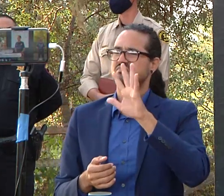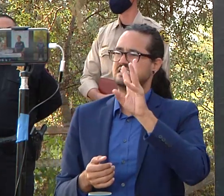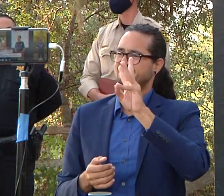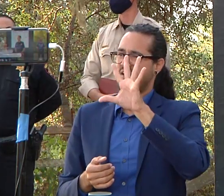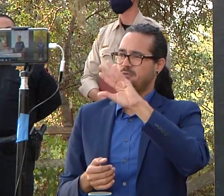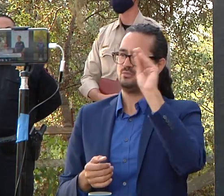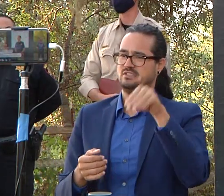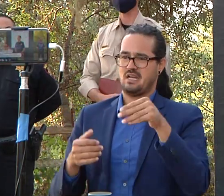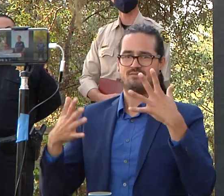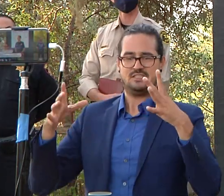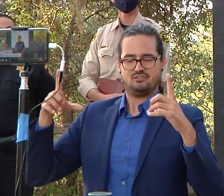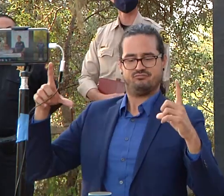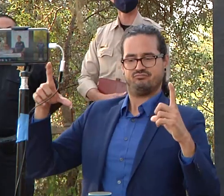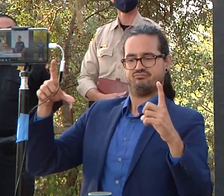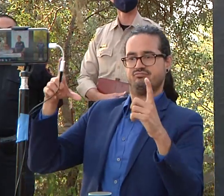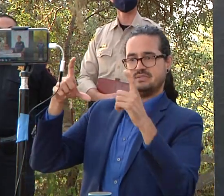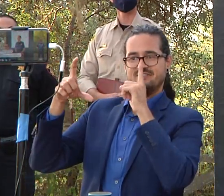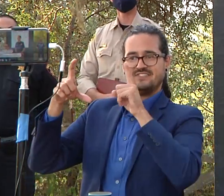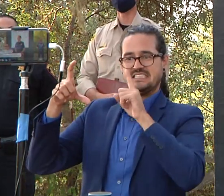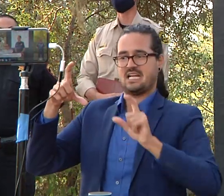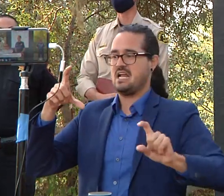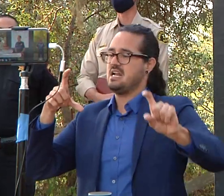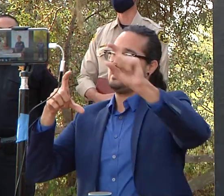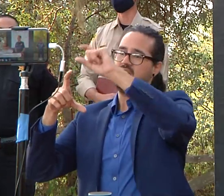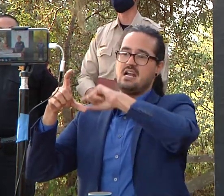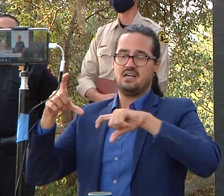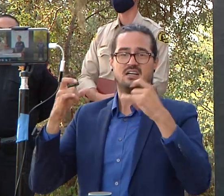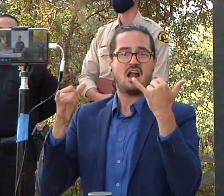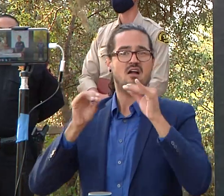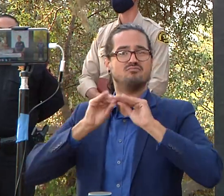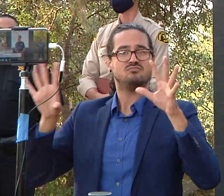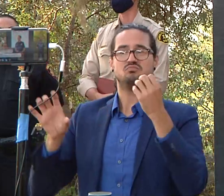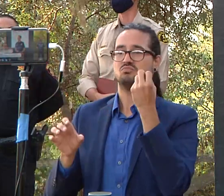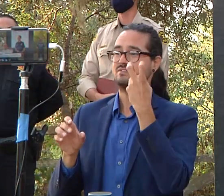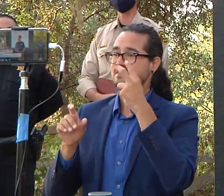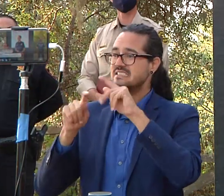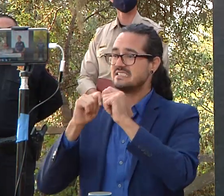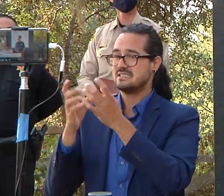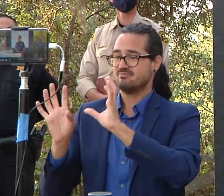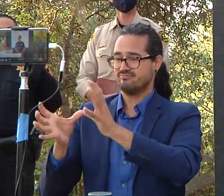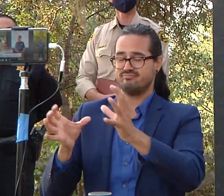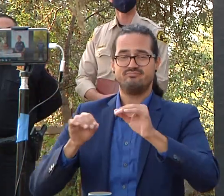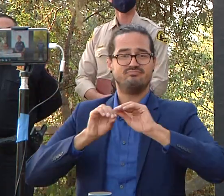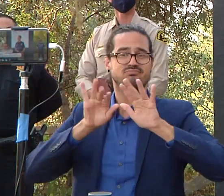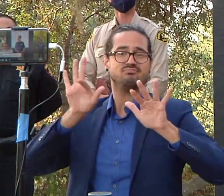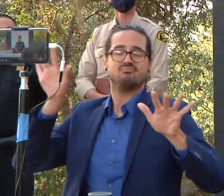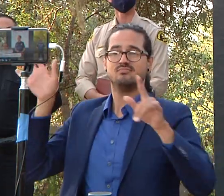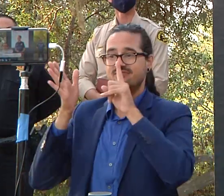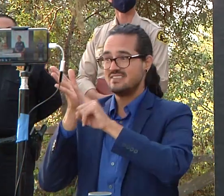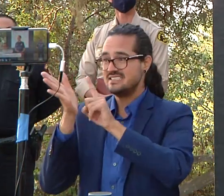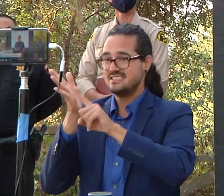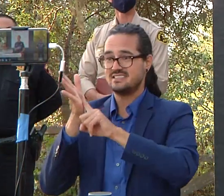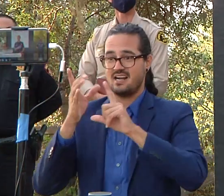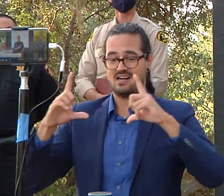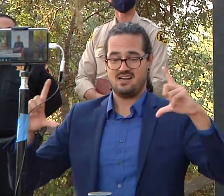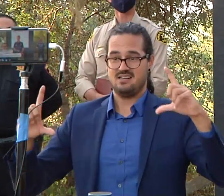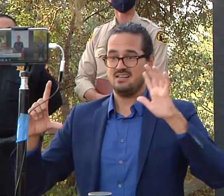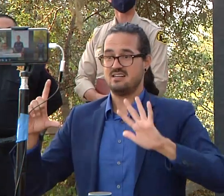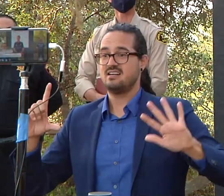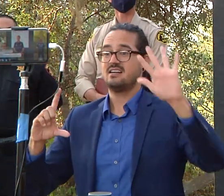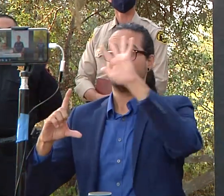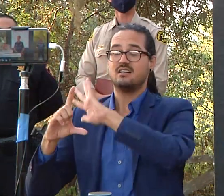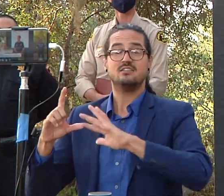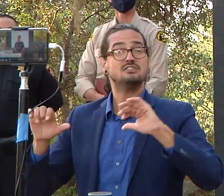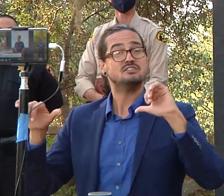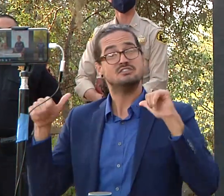area i believe there's 12 teams out there the damage inspection teams one of the biggest hindrance that um were the the team is you